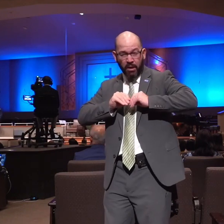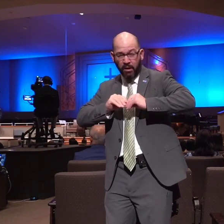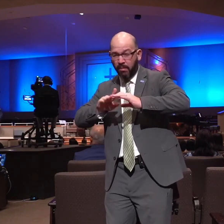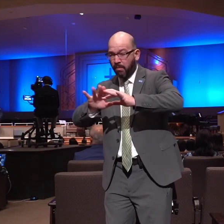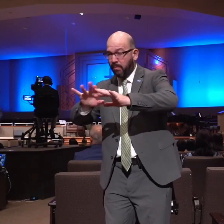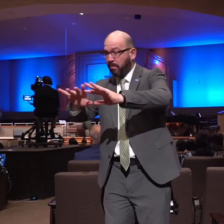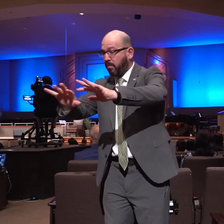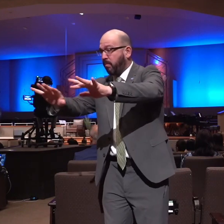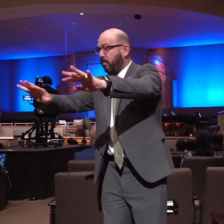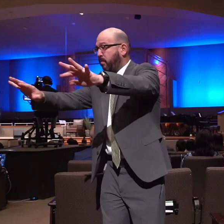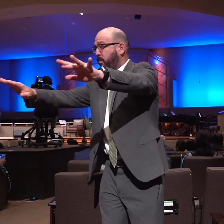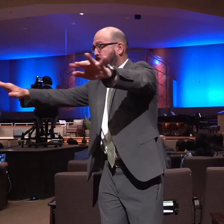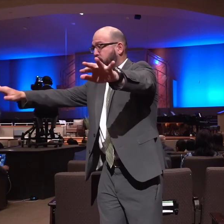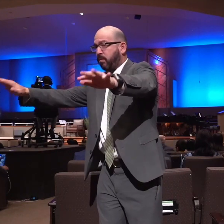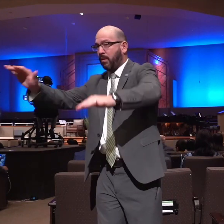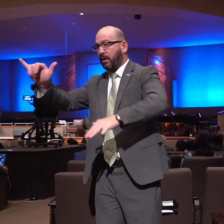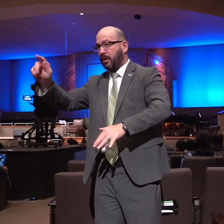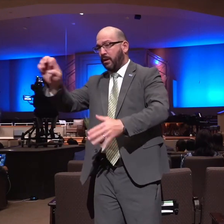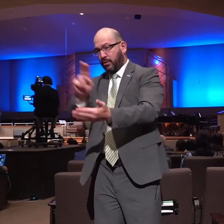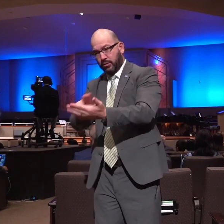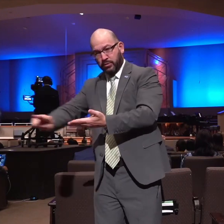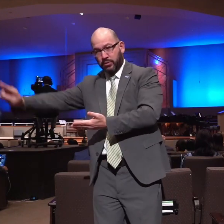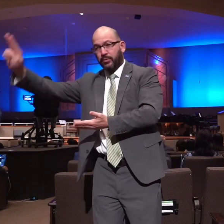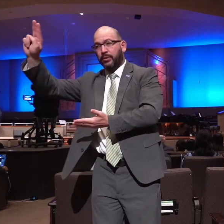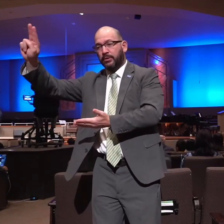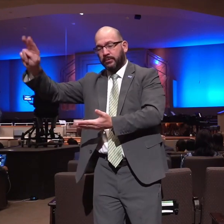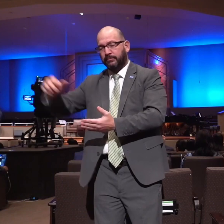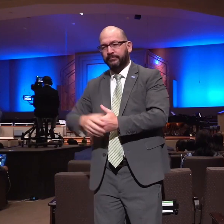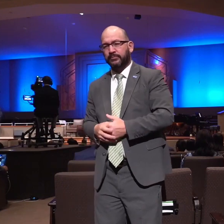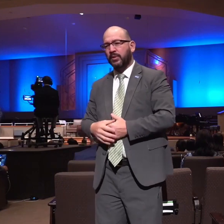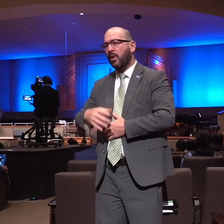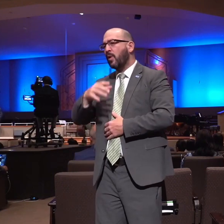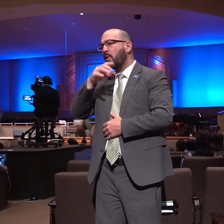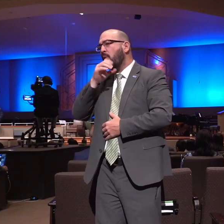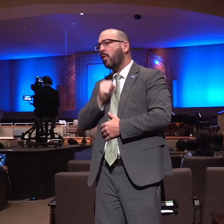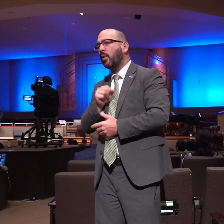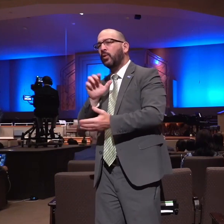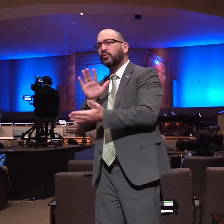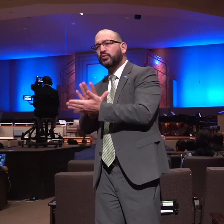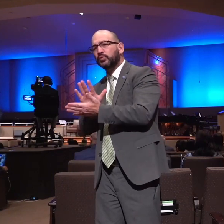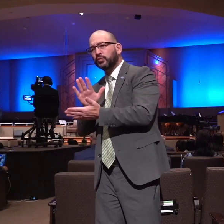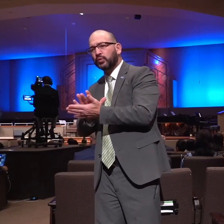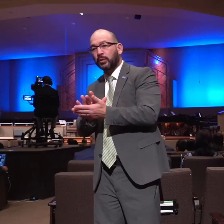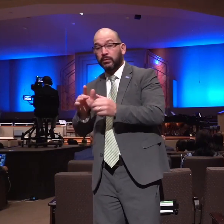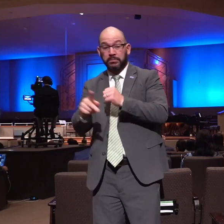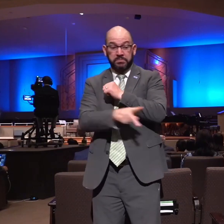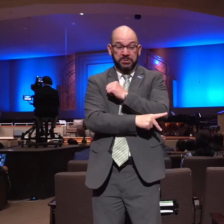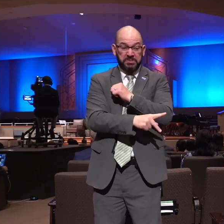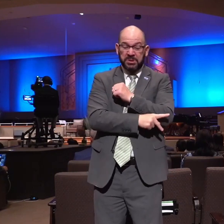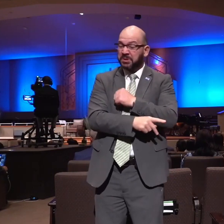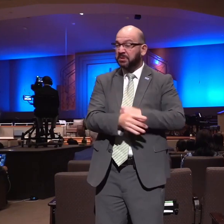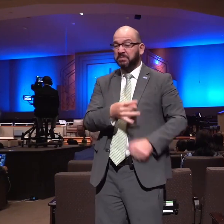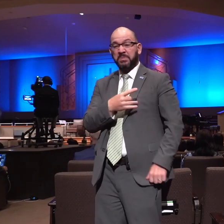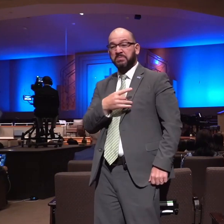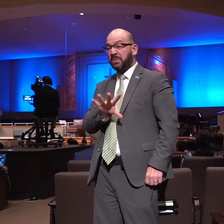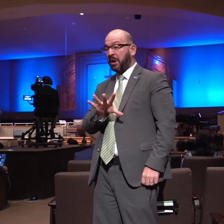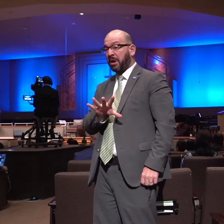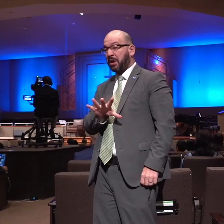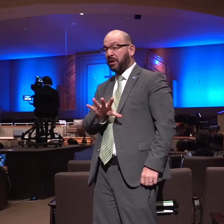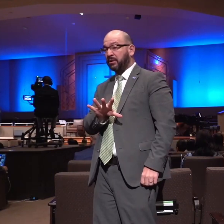halls of Yale and the old school Presbyterians didn't like it they called this movement